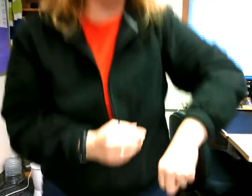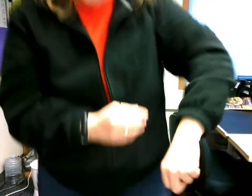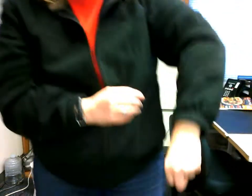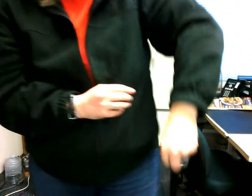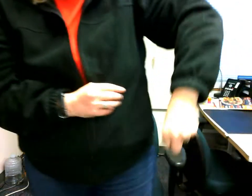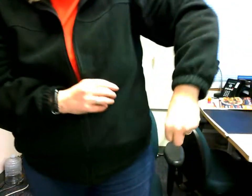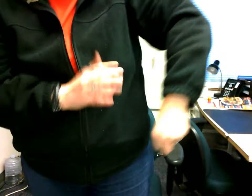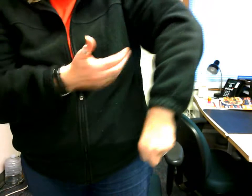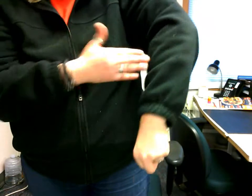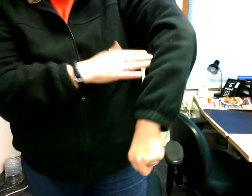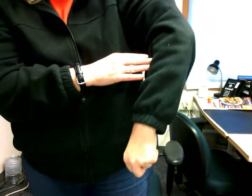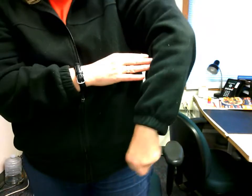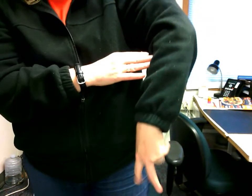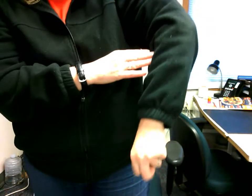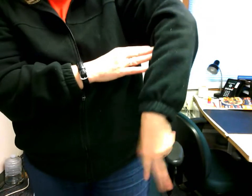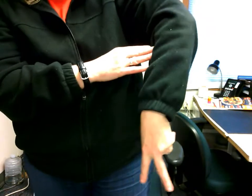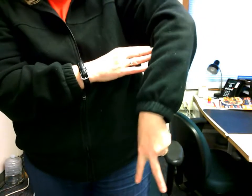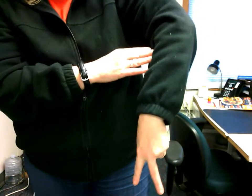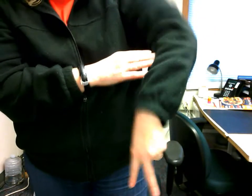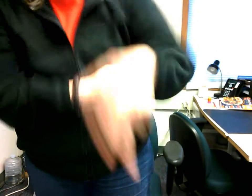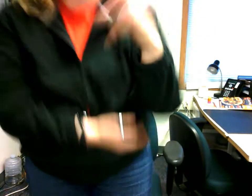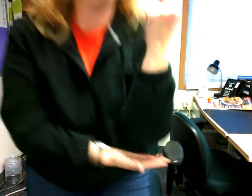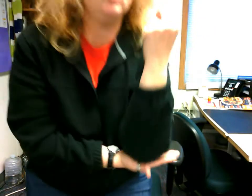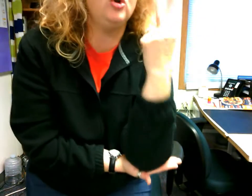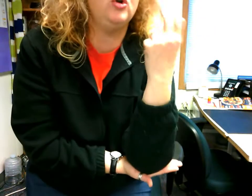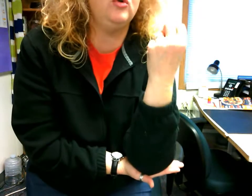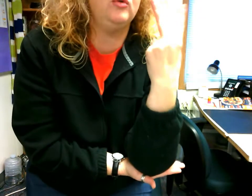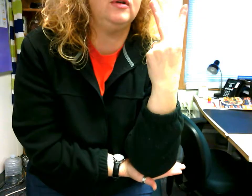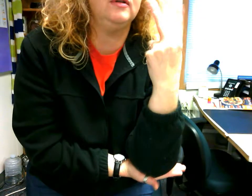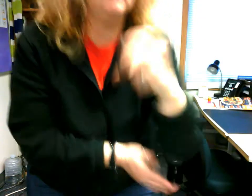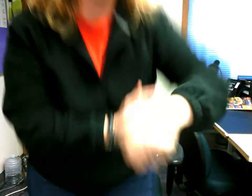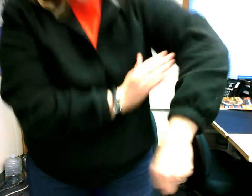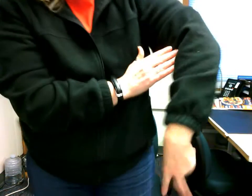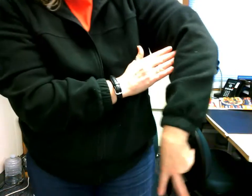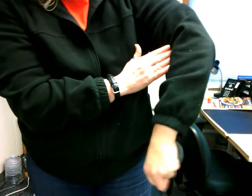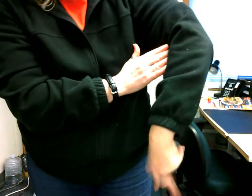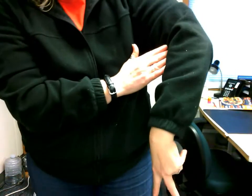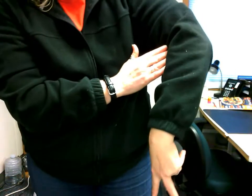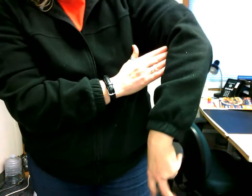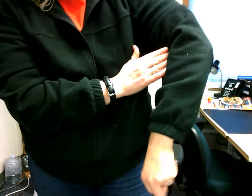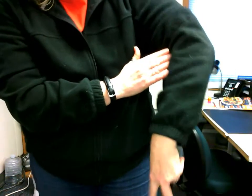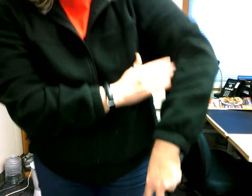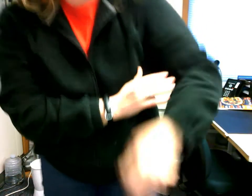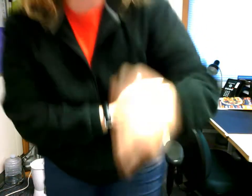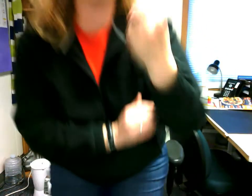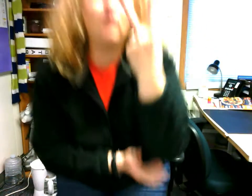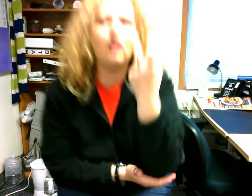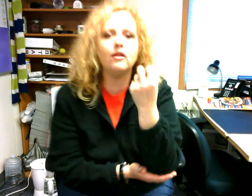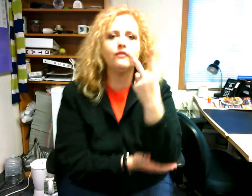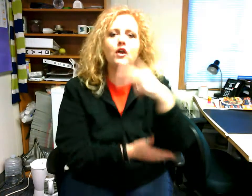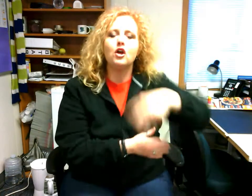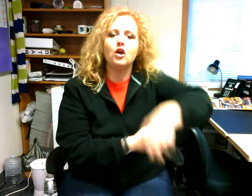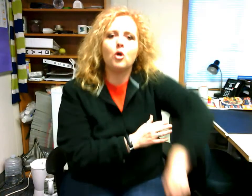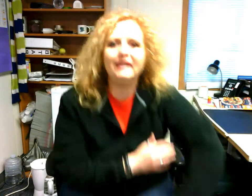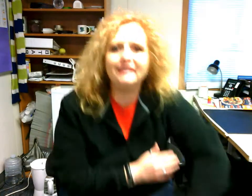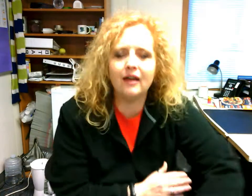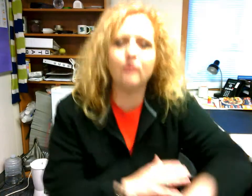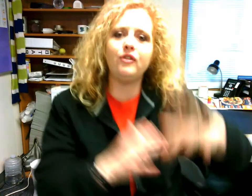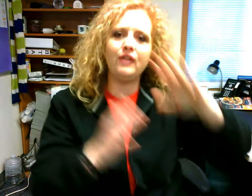it's like um midnight so noon and midnight it's just 12 going down think